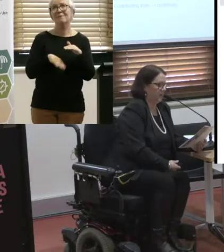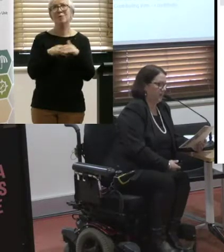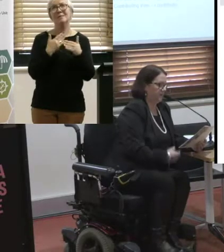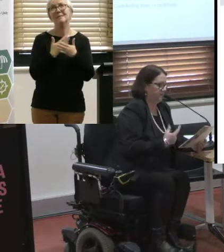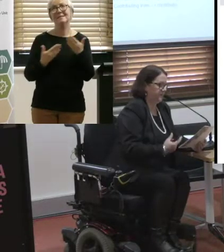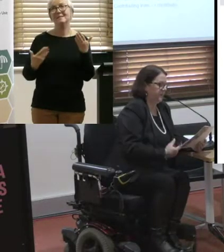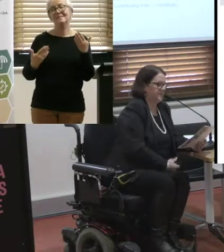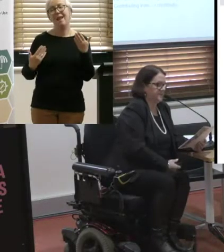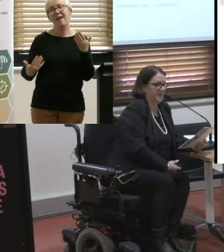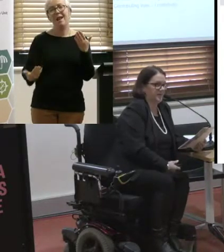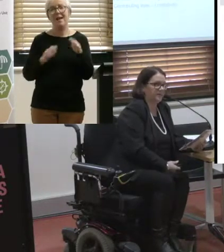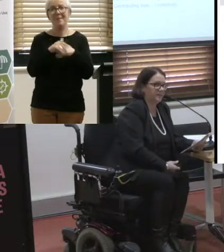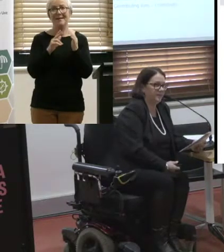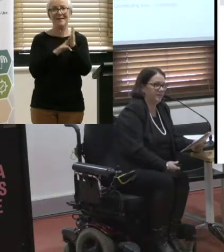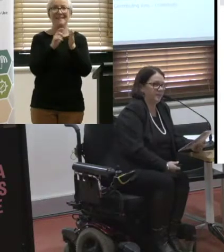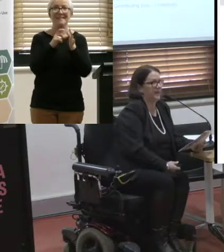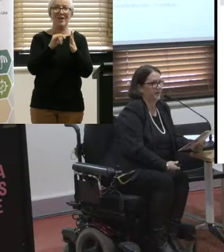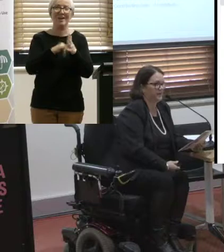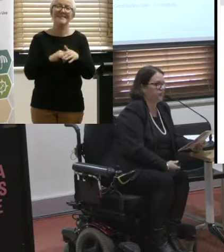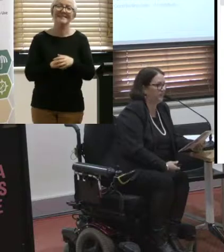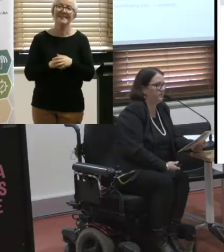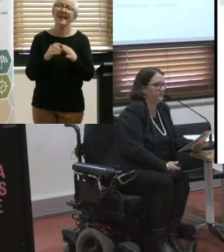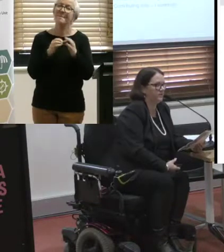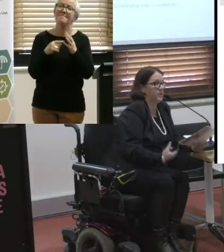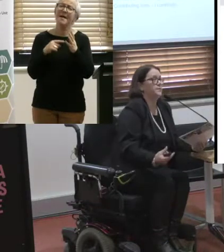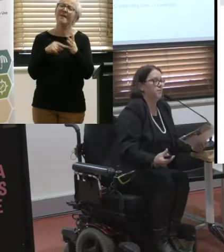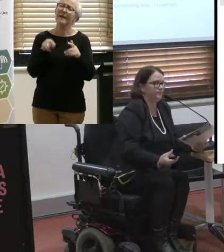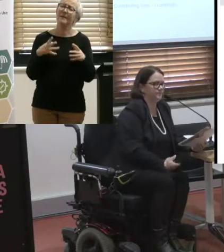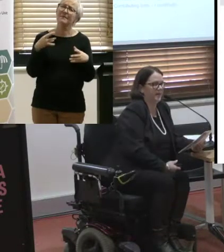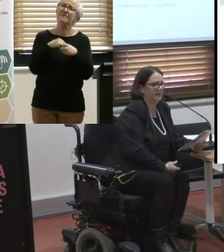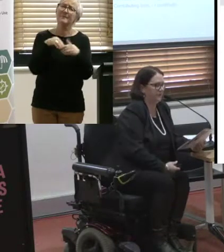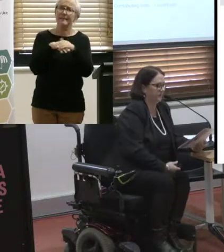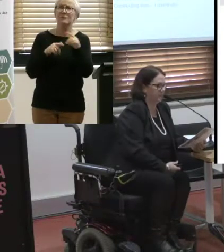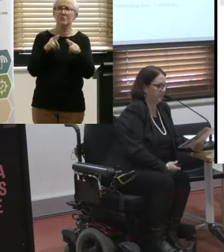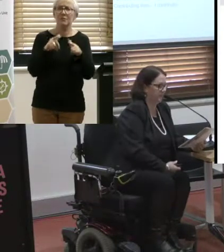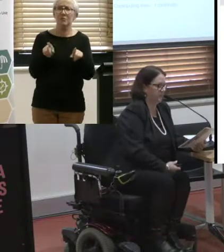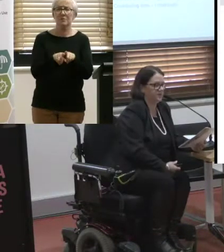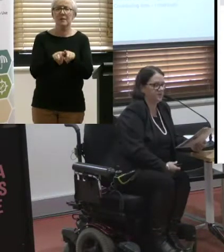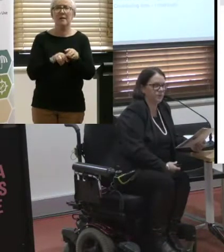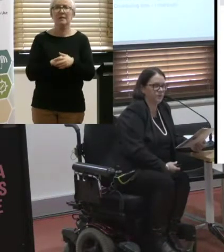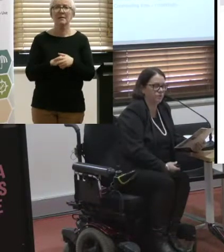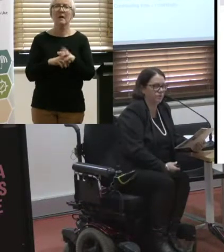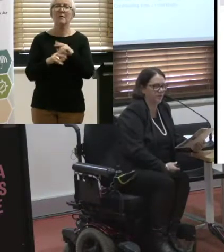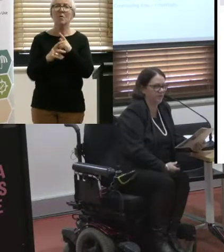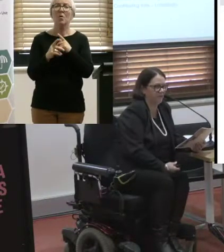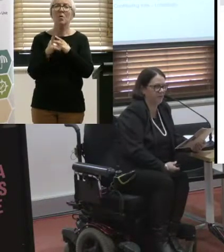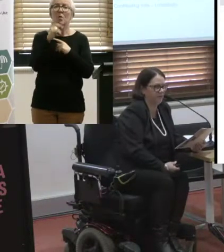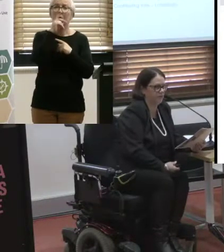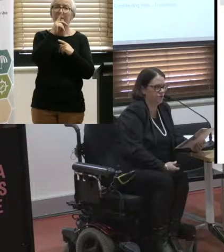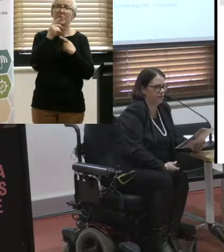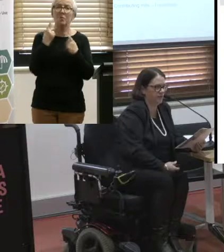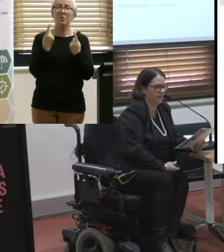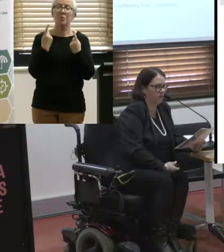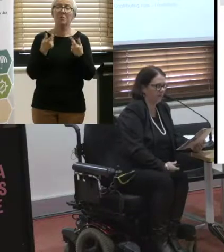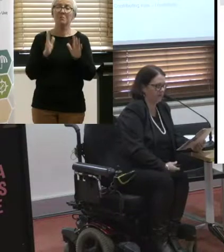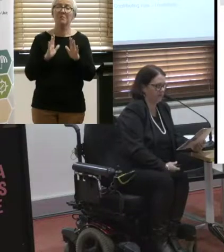But needless to say that it connects with transport for those who are fortunate enough to be